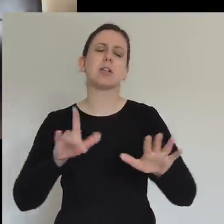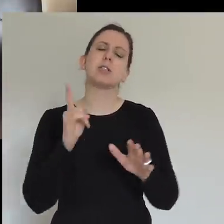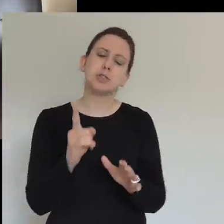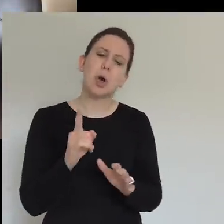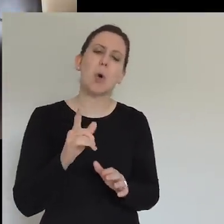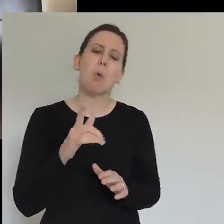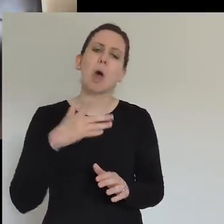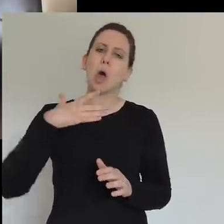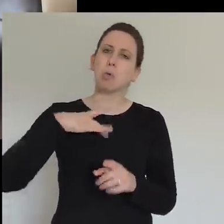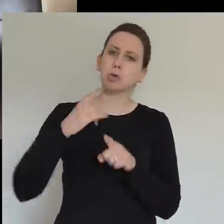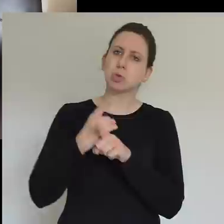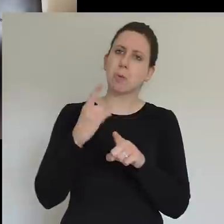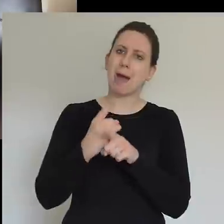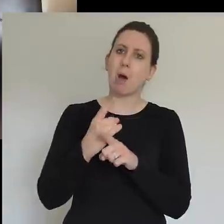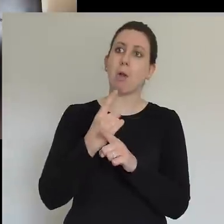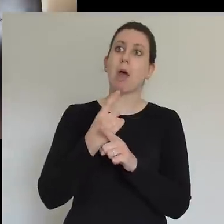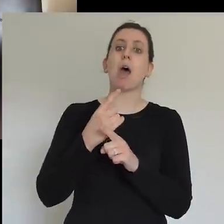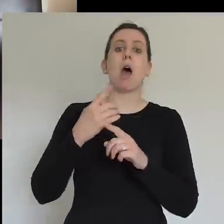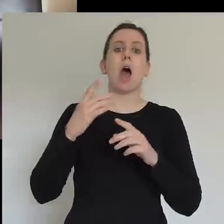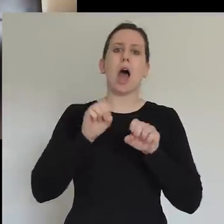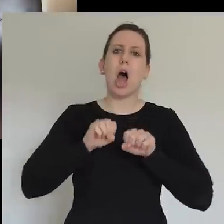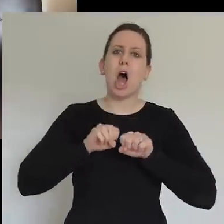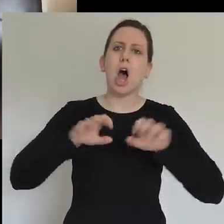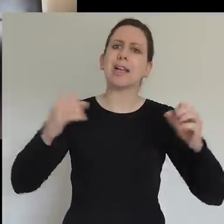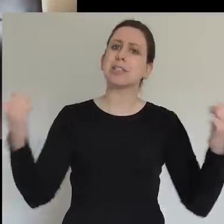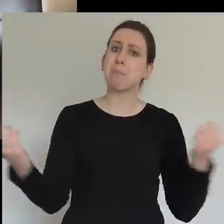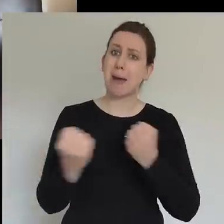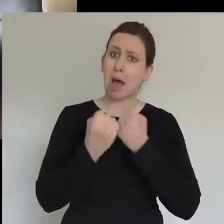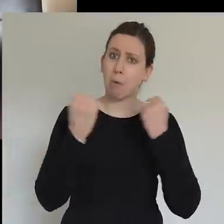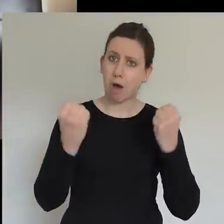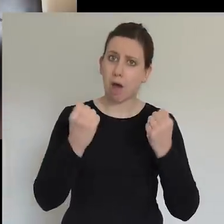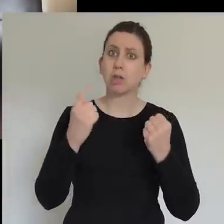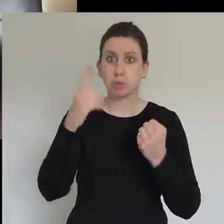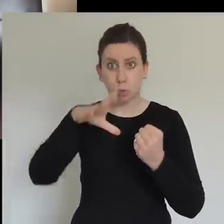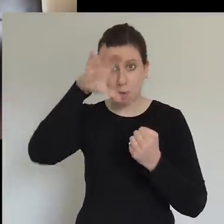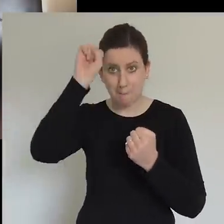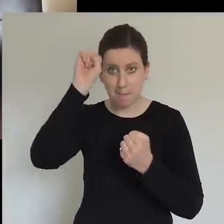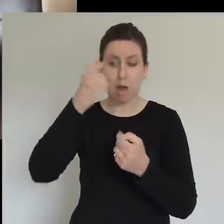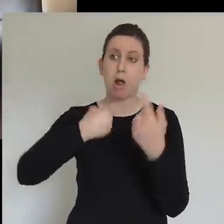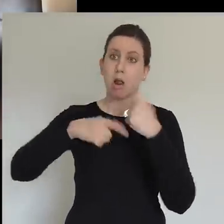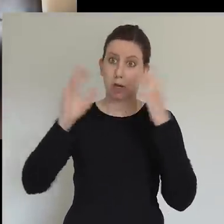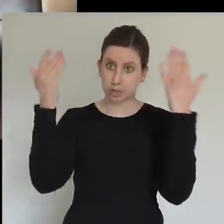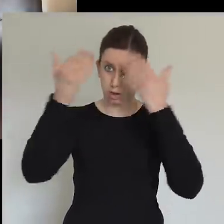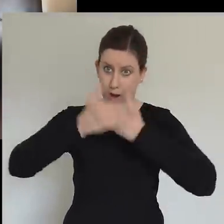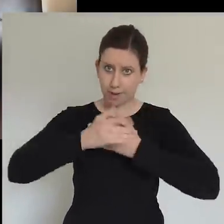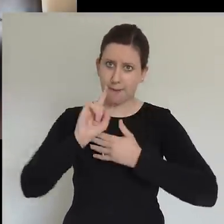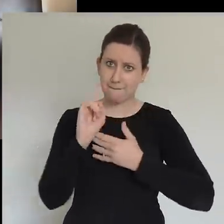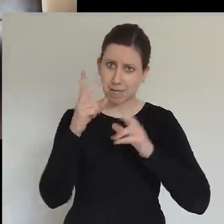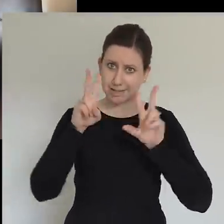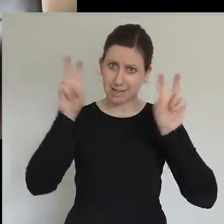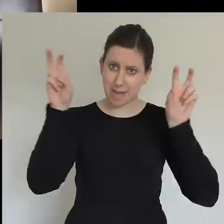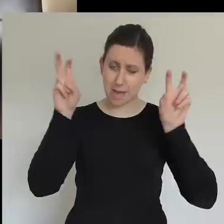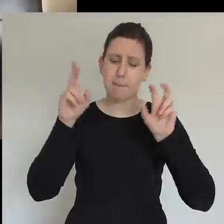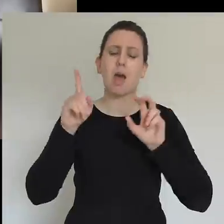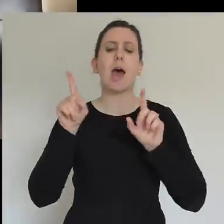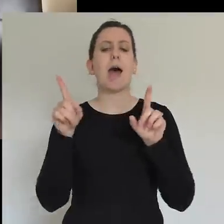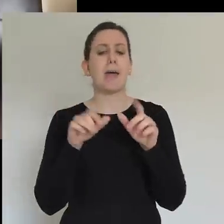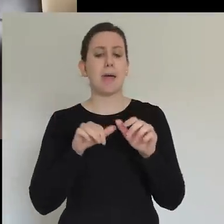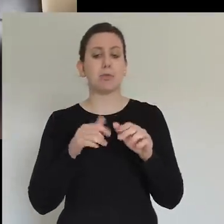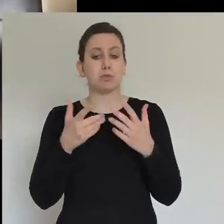Power, which was the first night's theme last night, and then move into being unleashed together this morning. The reality is